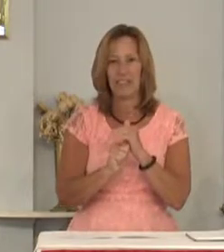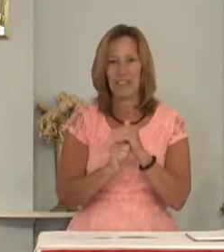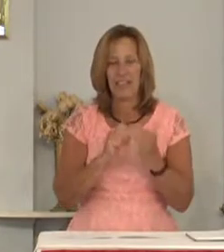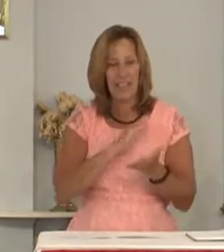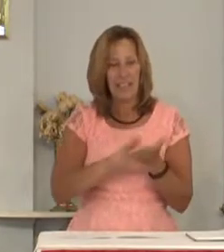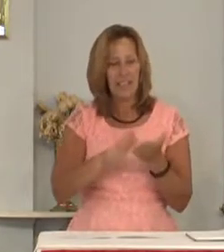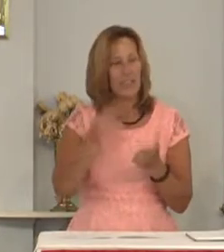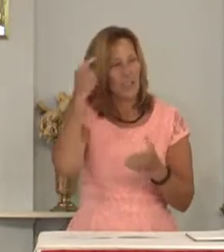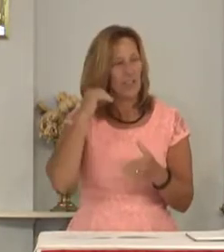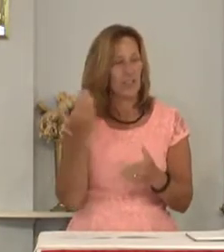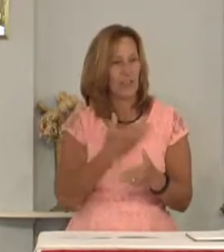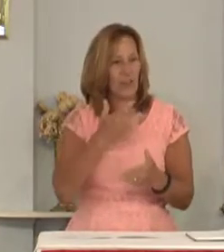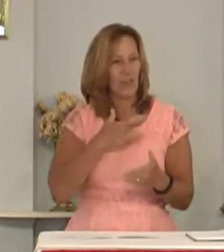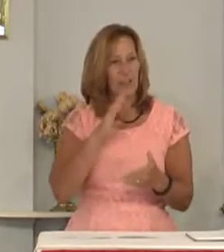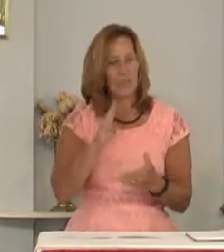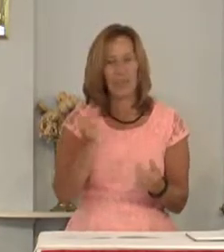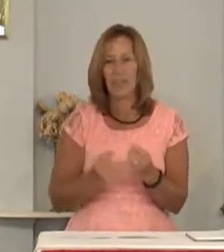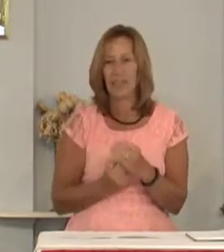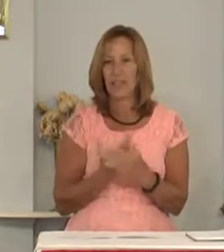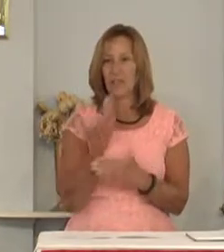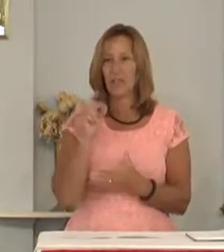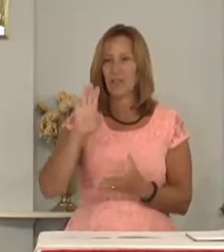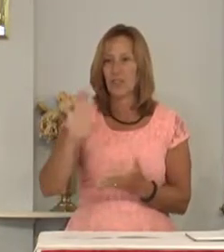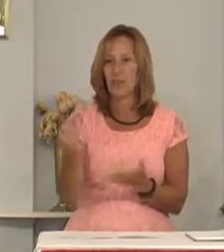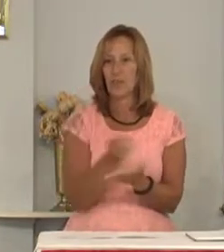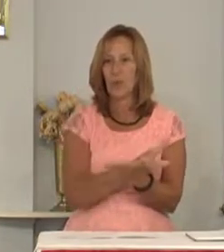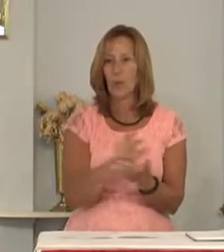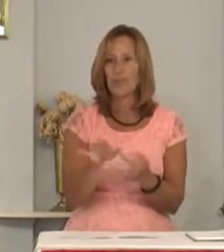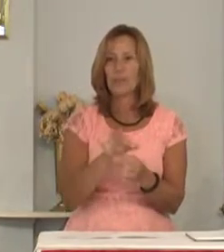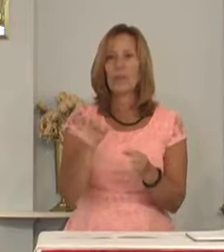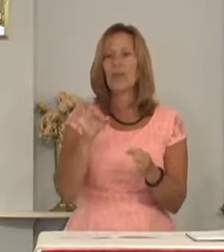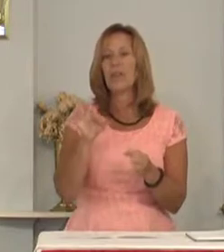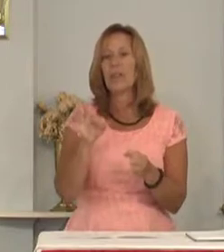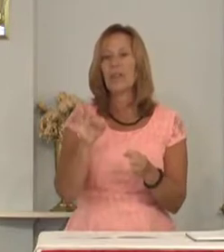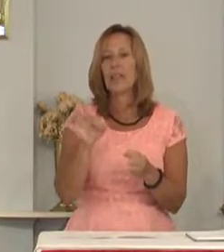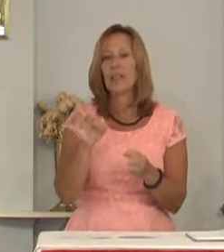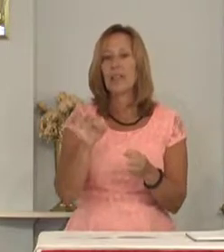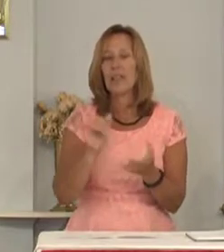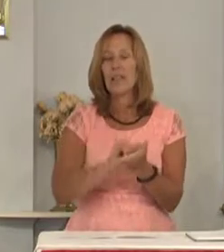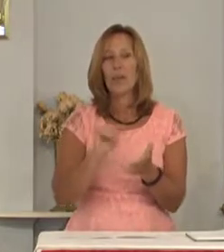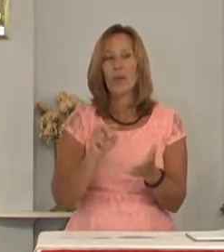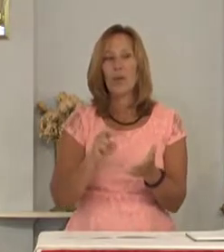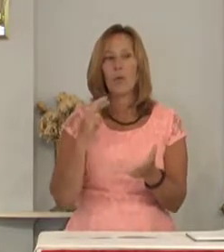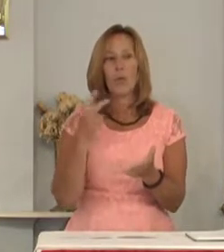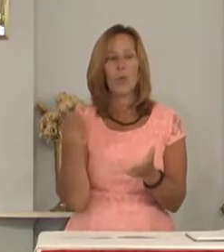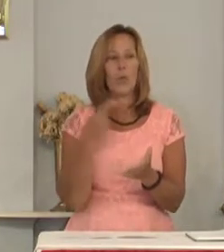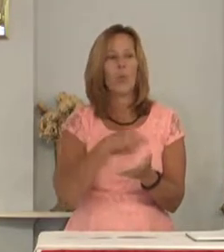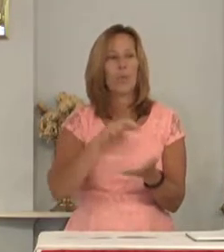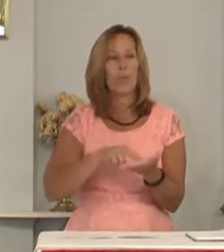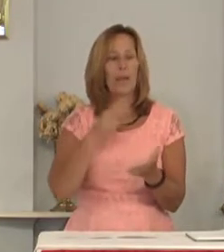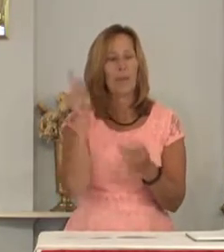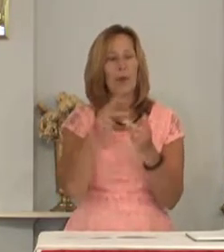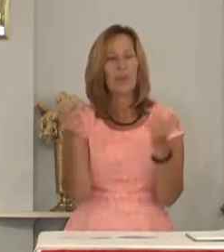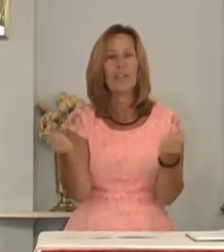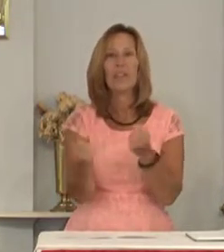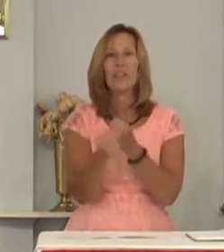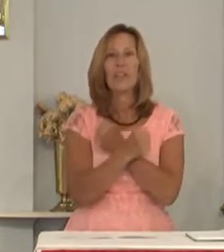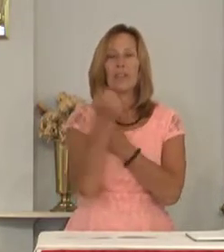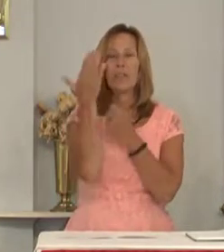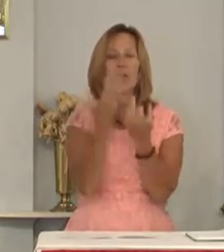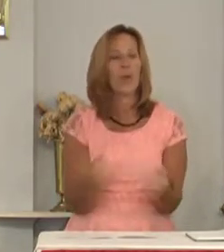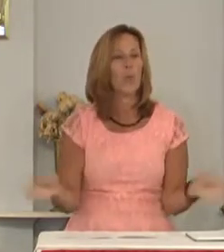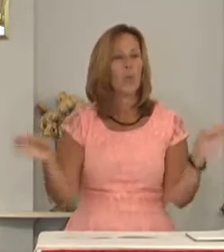cleanse the thoughts of our hearts by the inspiration of your Holy Spirit, that we may perfectly love you and worthily